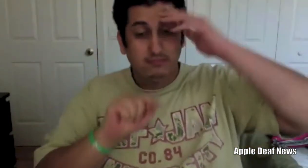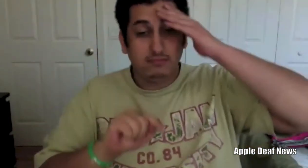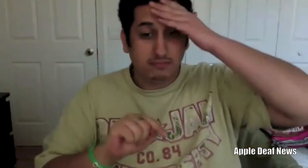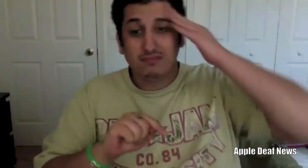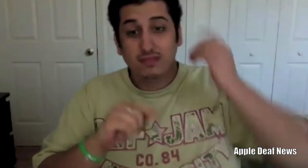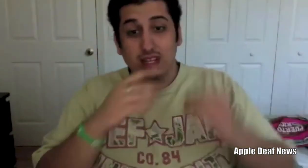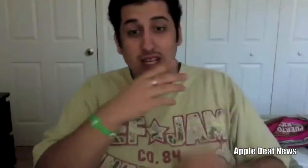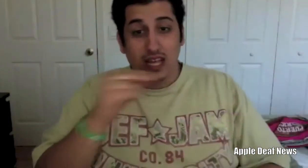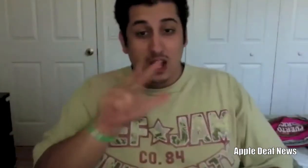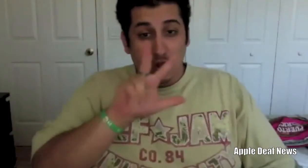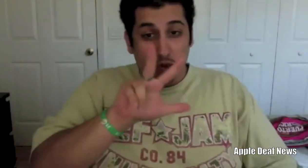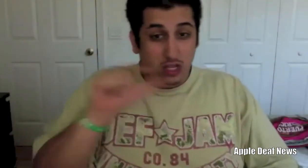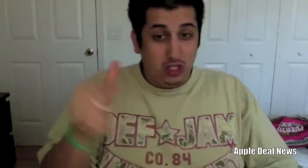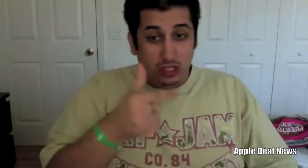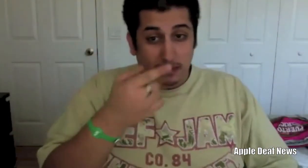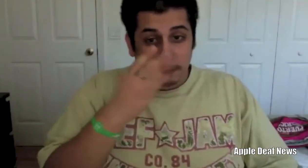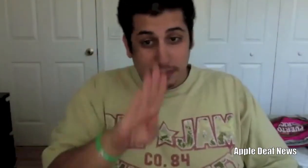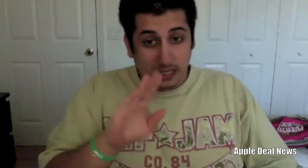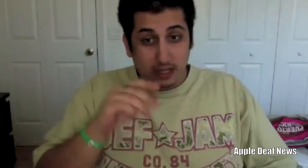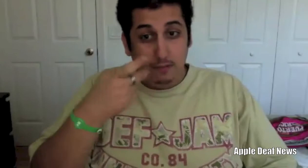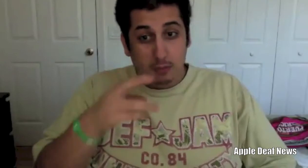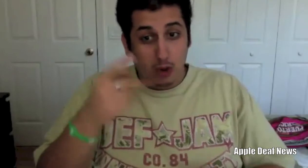I'm going to